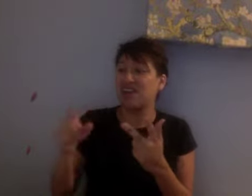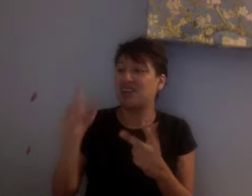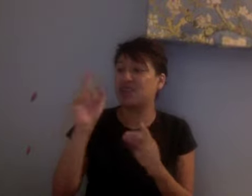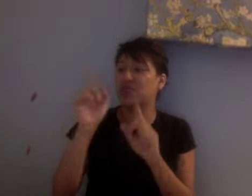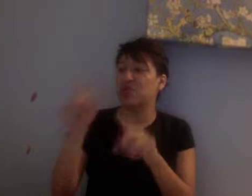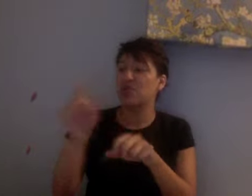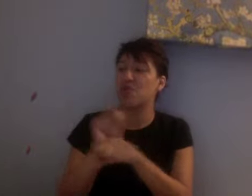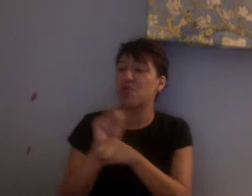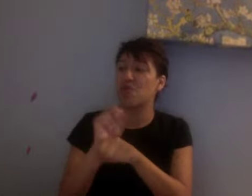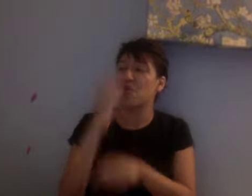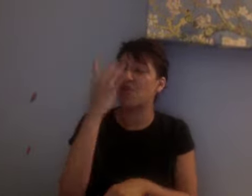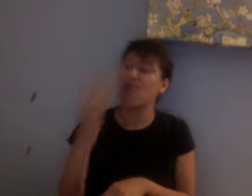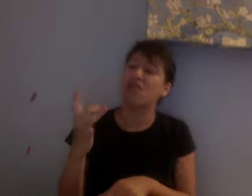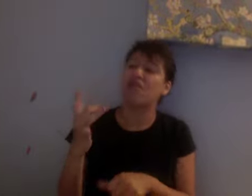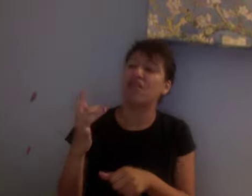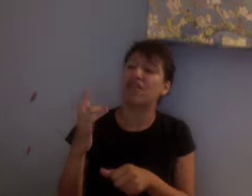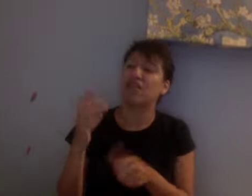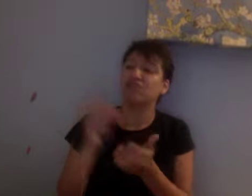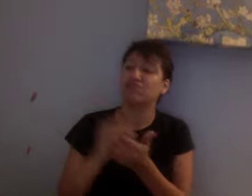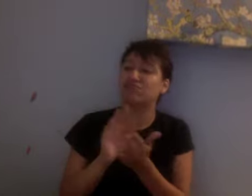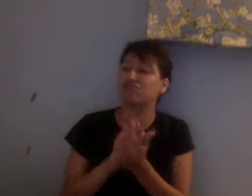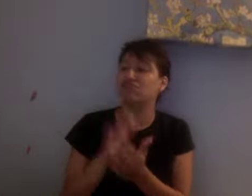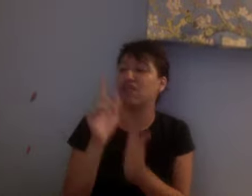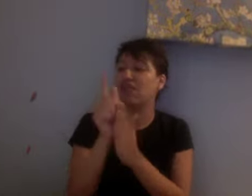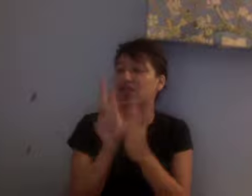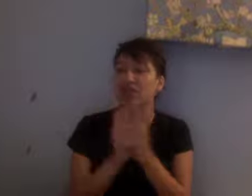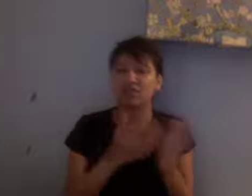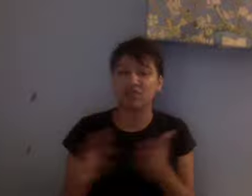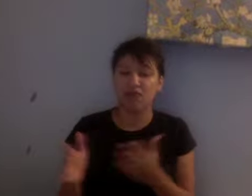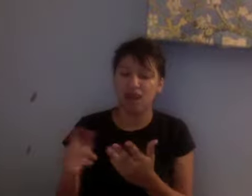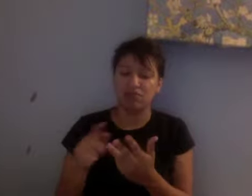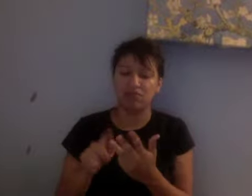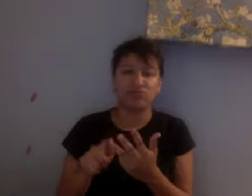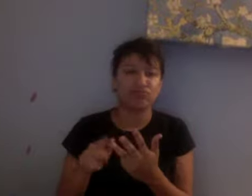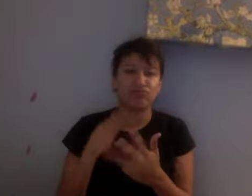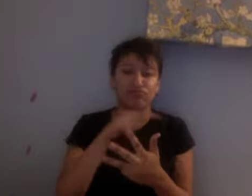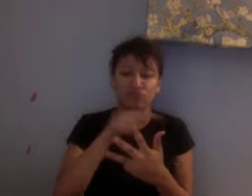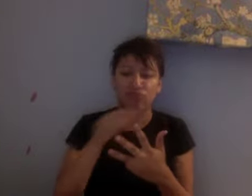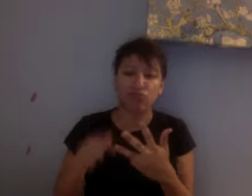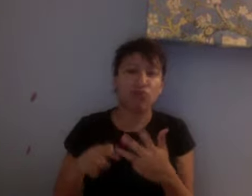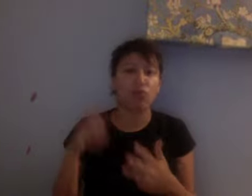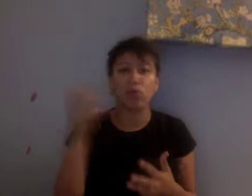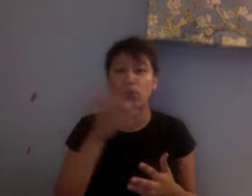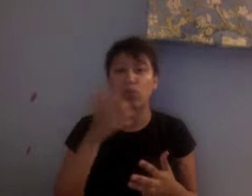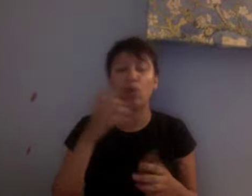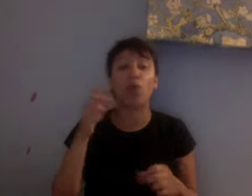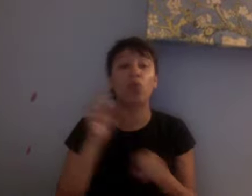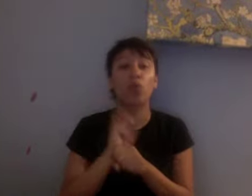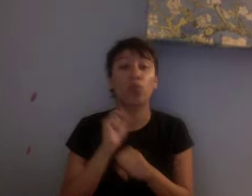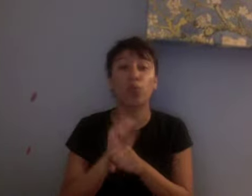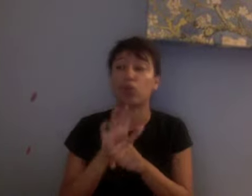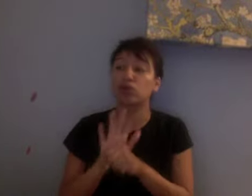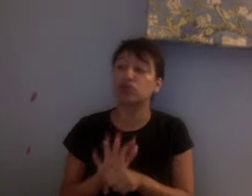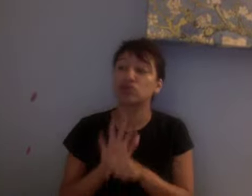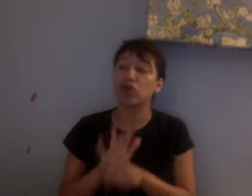while I'm home taking care of someone who's thrown up? Work stress. What's that? Work stress. Work stress is an important part too. For sure. How about this?